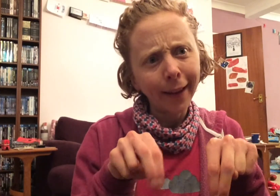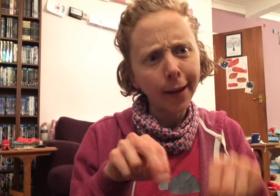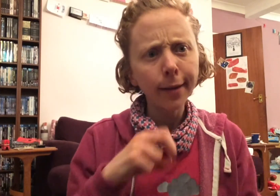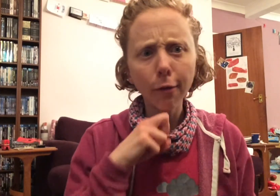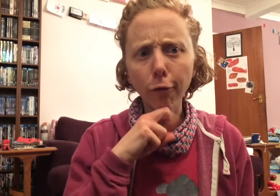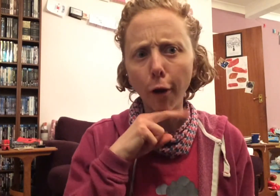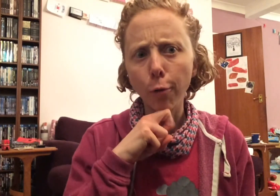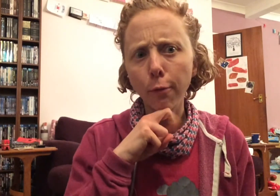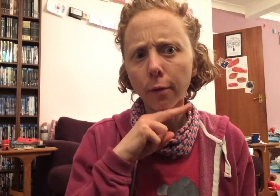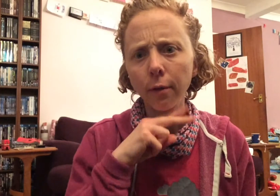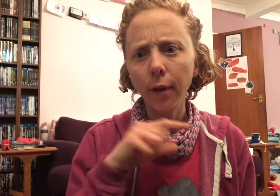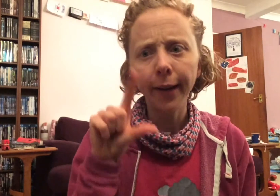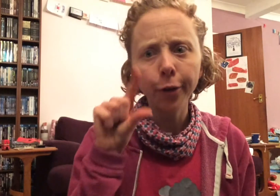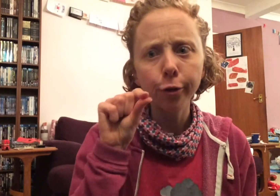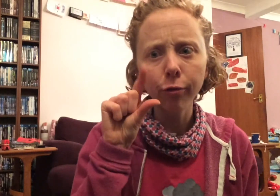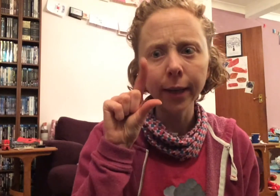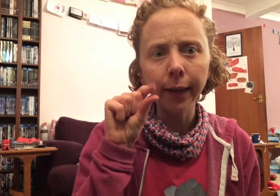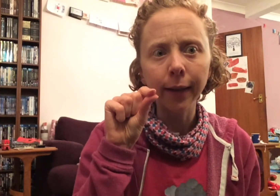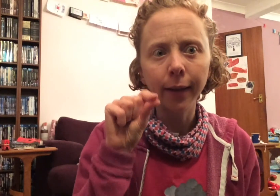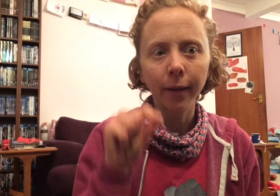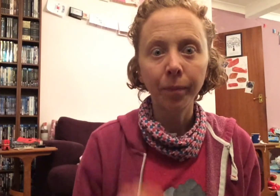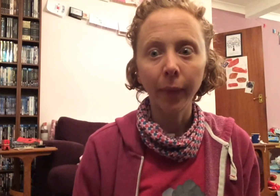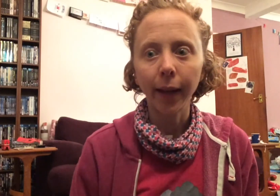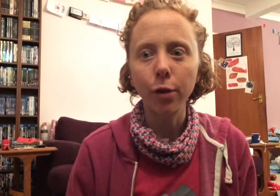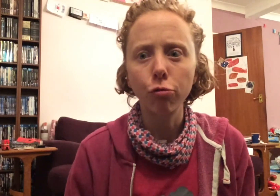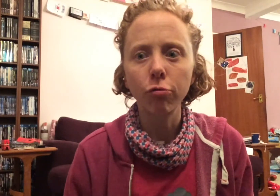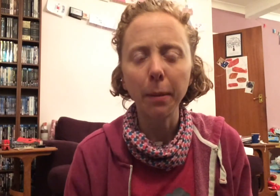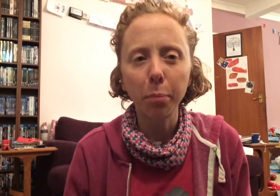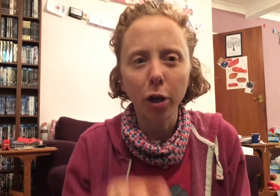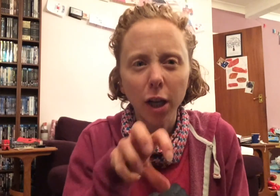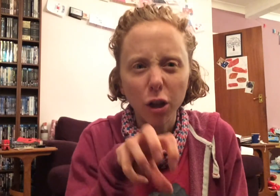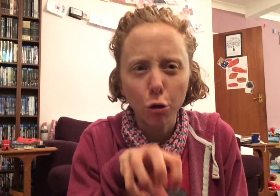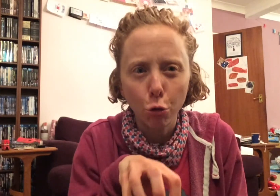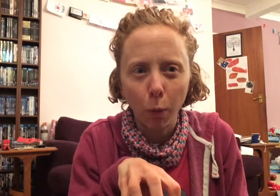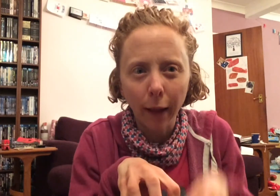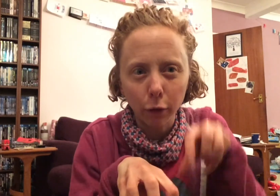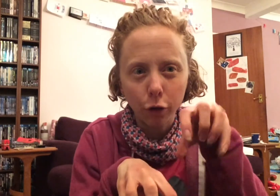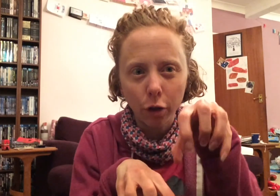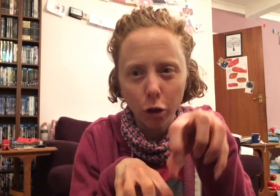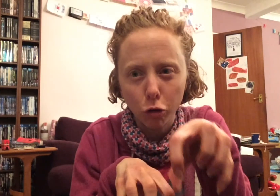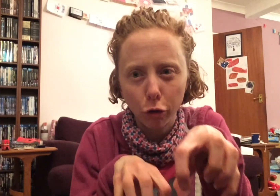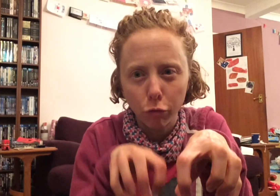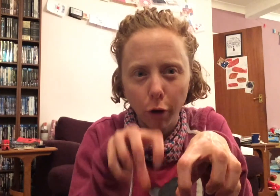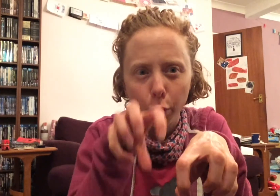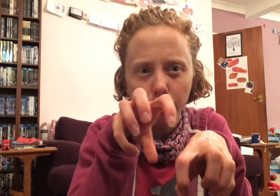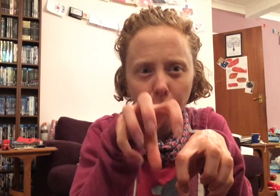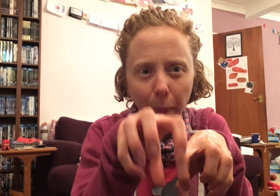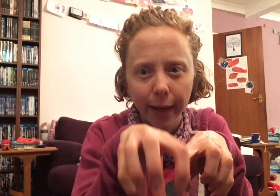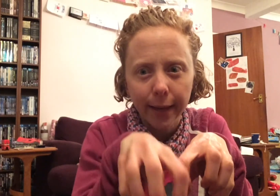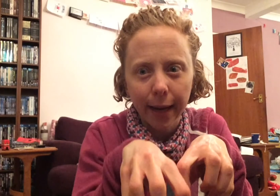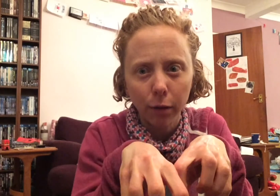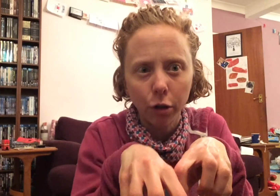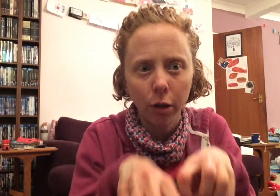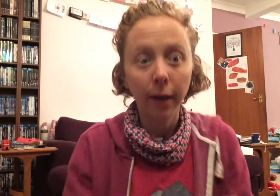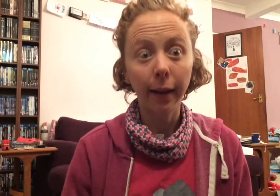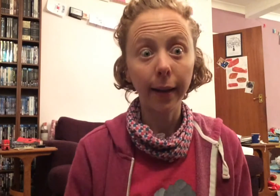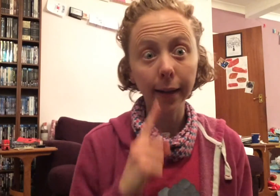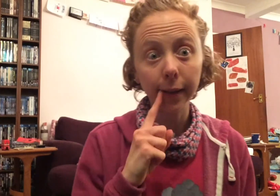and a croak, and a shriek. It dripped and it squelched as it strode from the ditch. And it